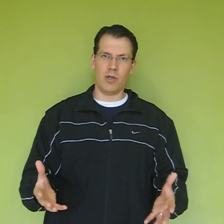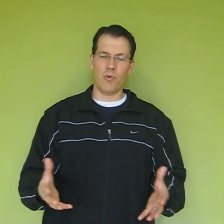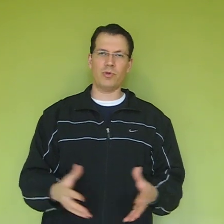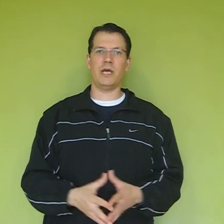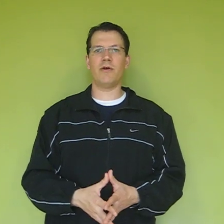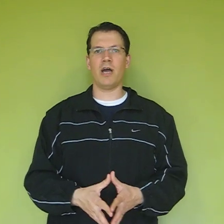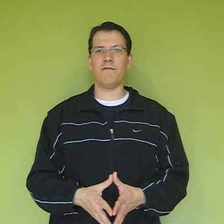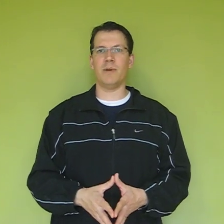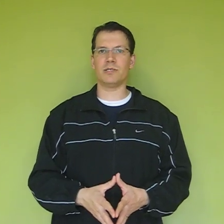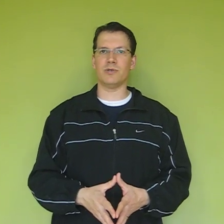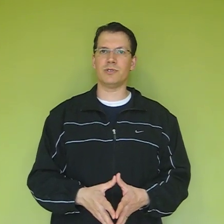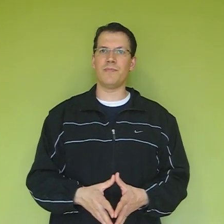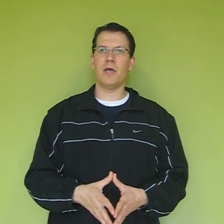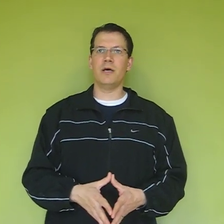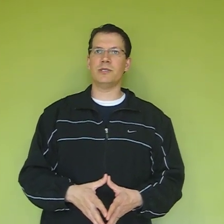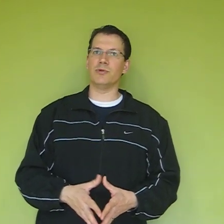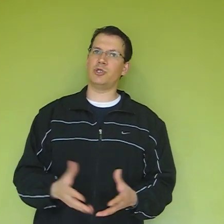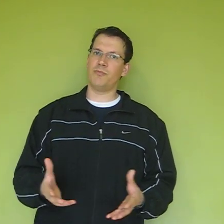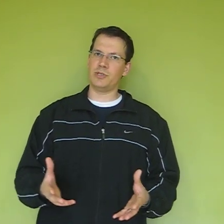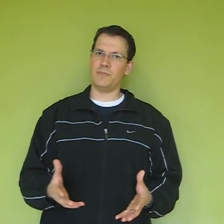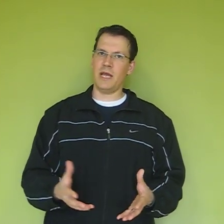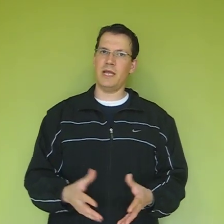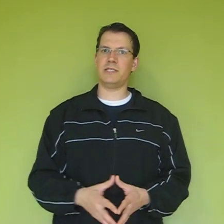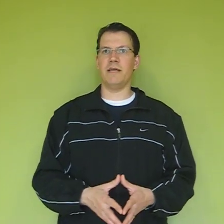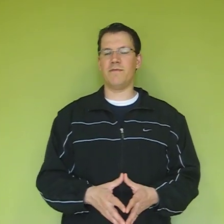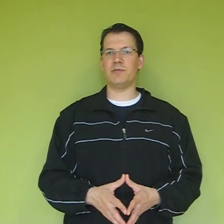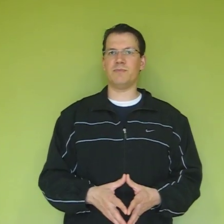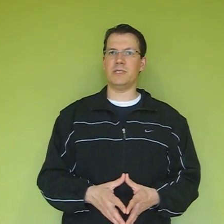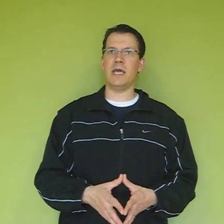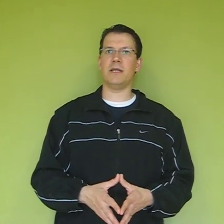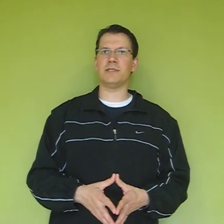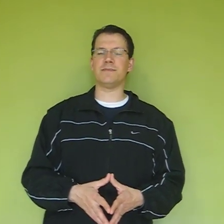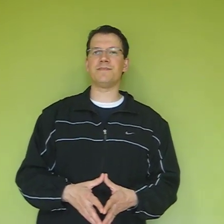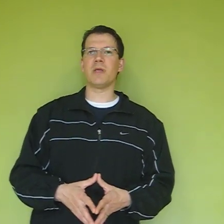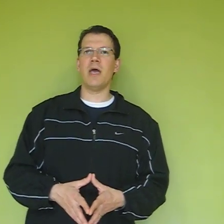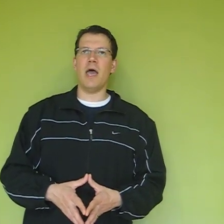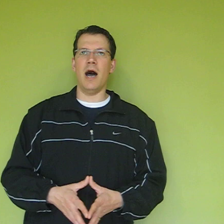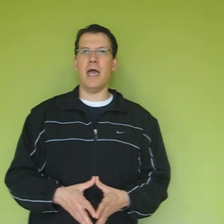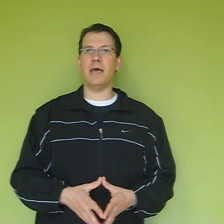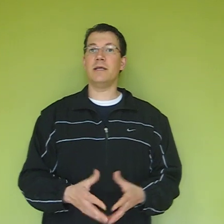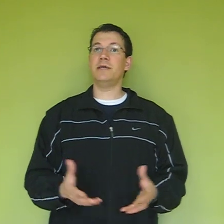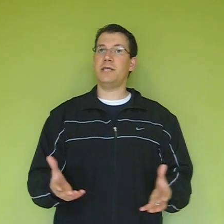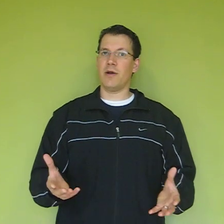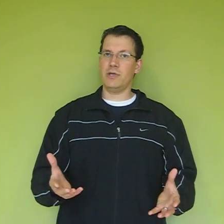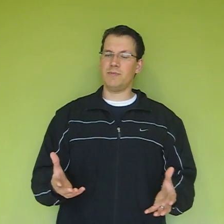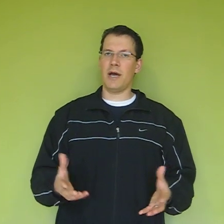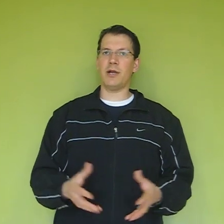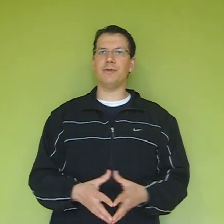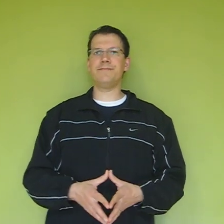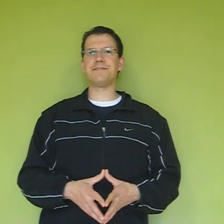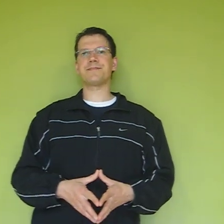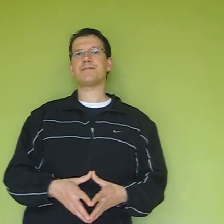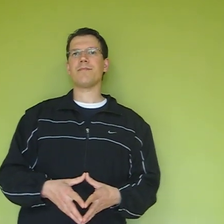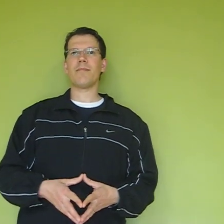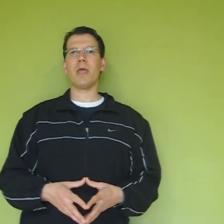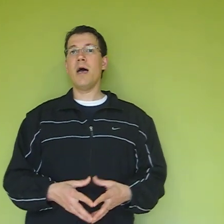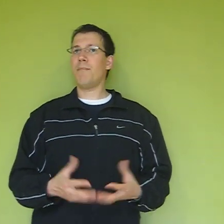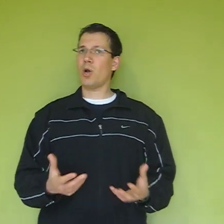the rotator cuff muscles. So supraspinatus, infraspinatus, and teres minor. But